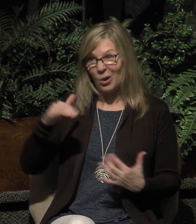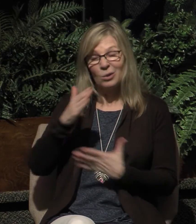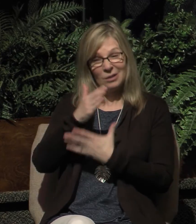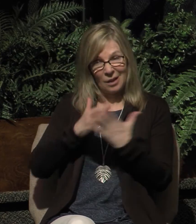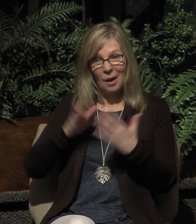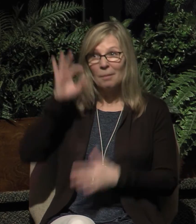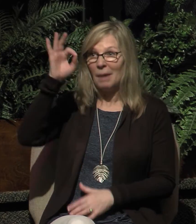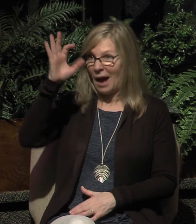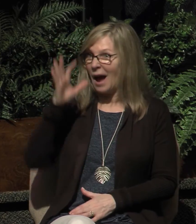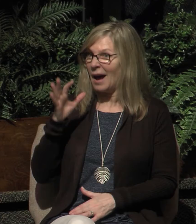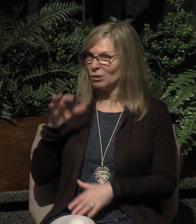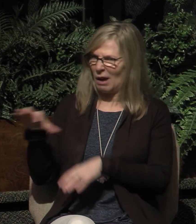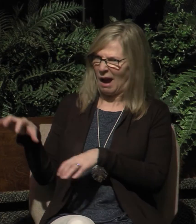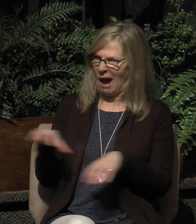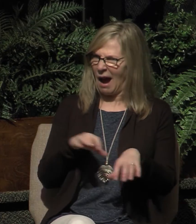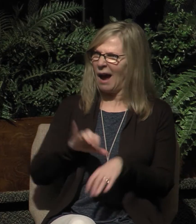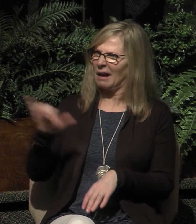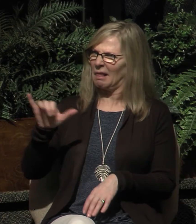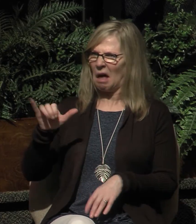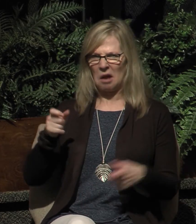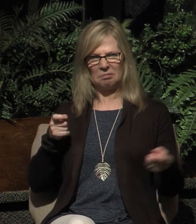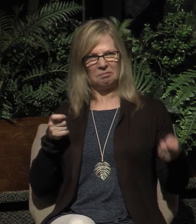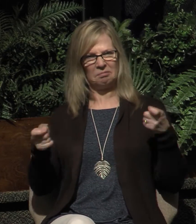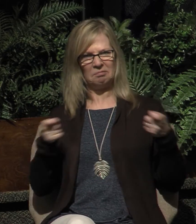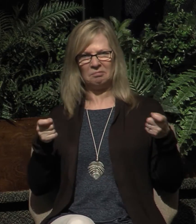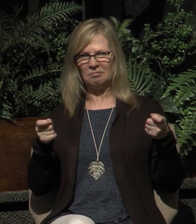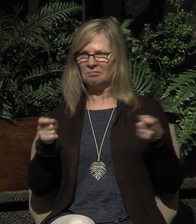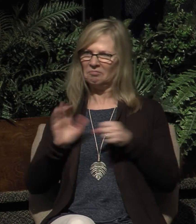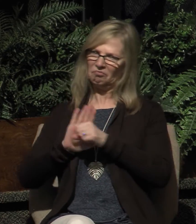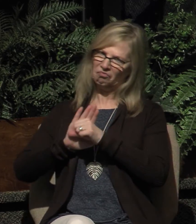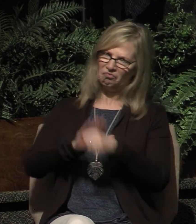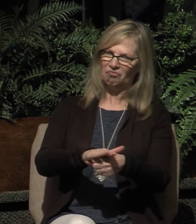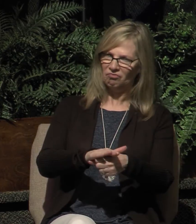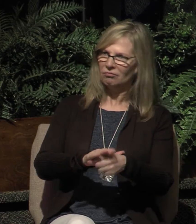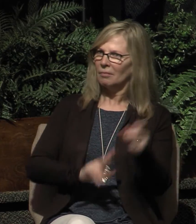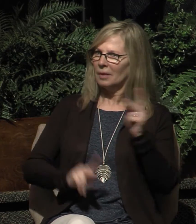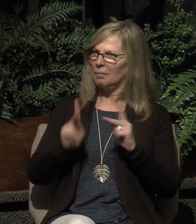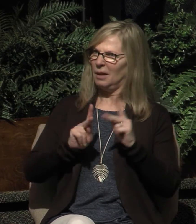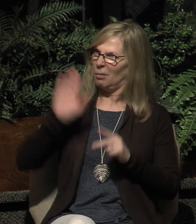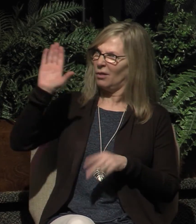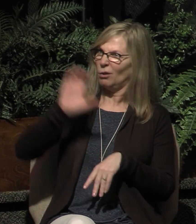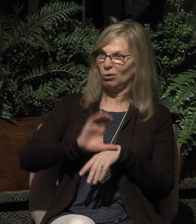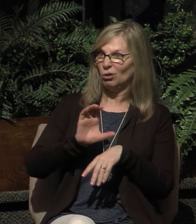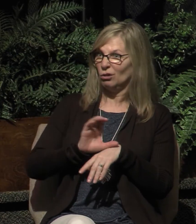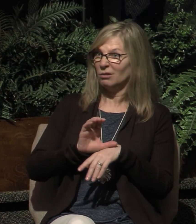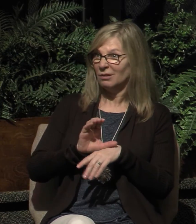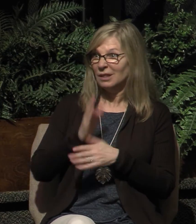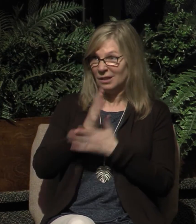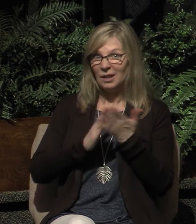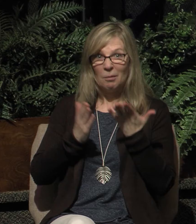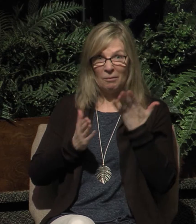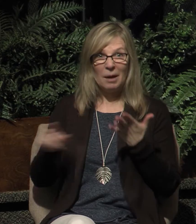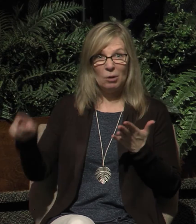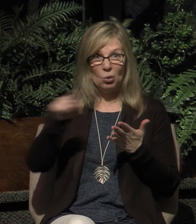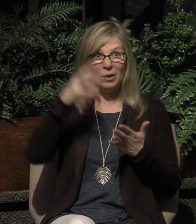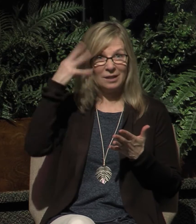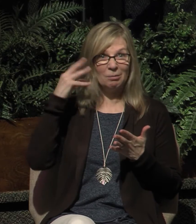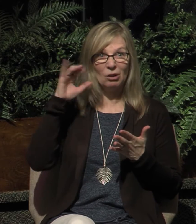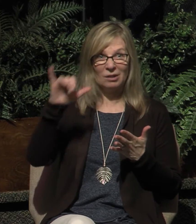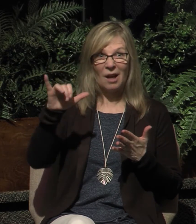dictators, act like tyrants over the people in their church, and some of you may have come from churches where the pastor did